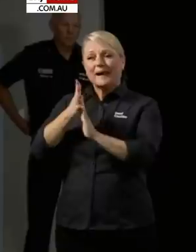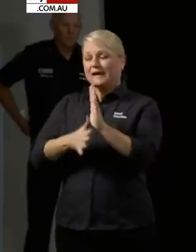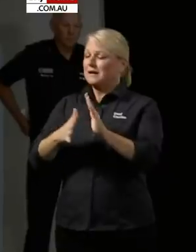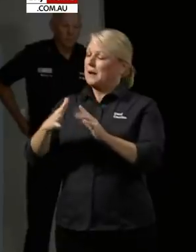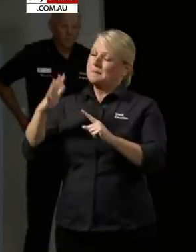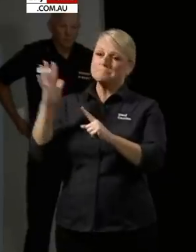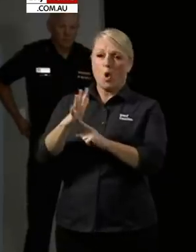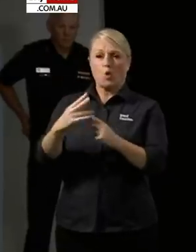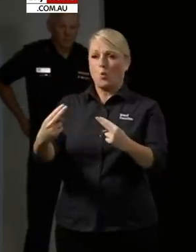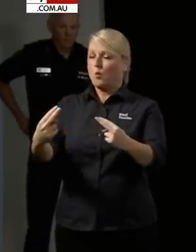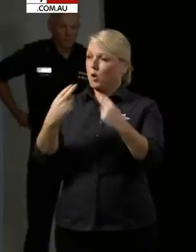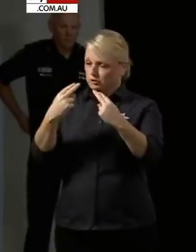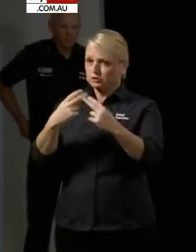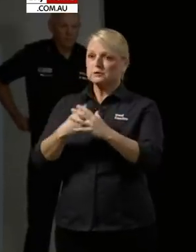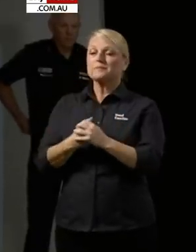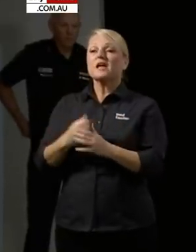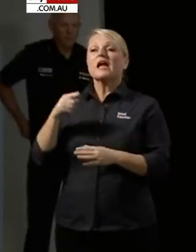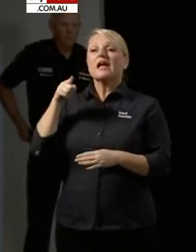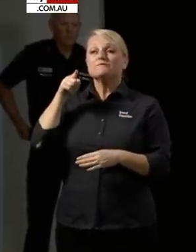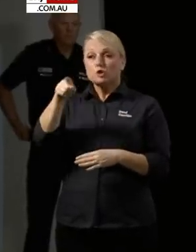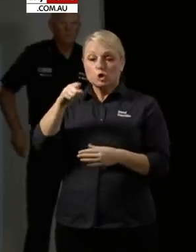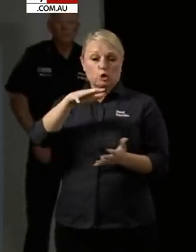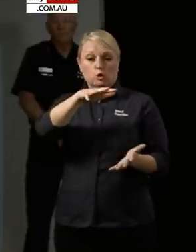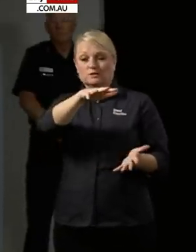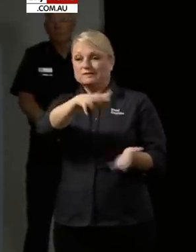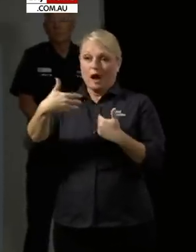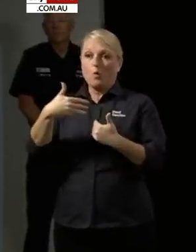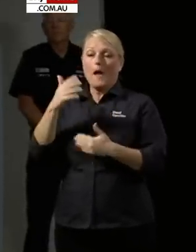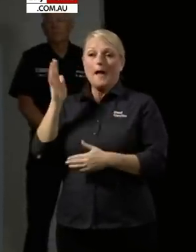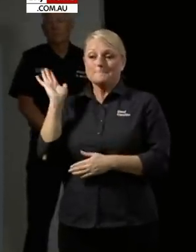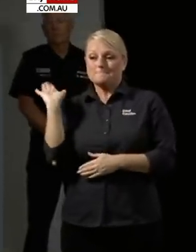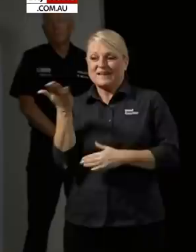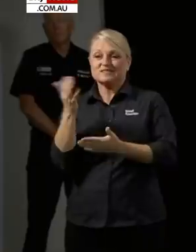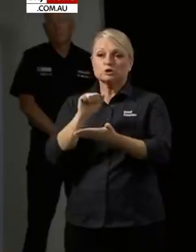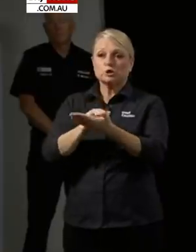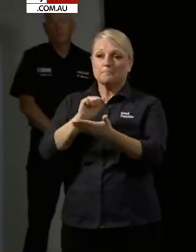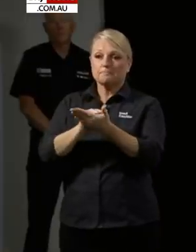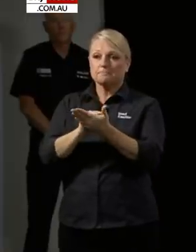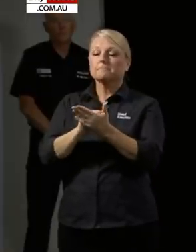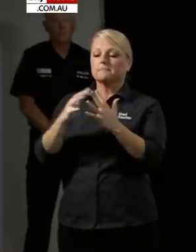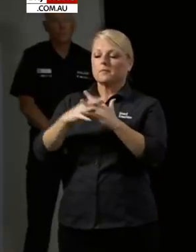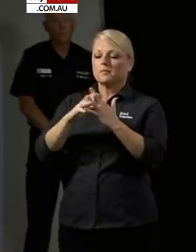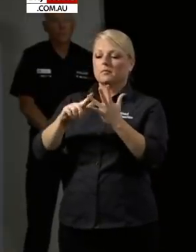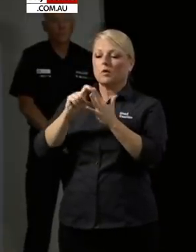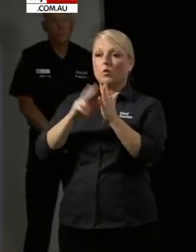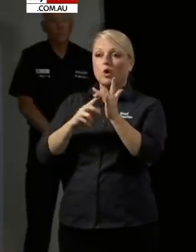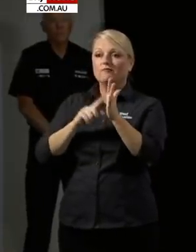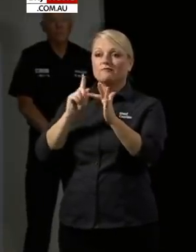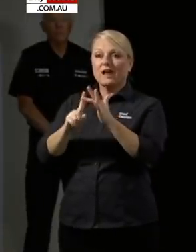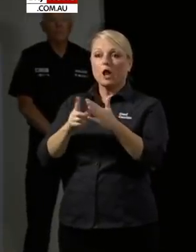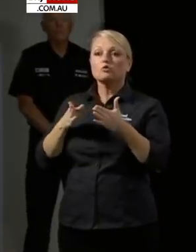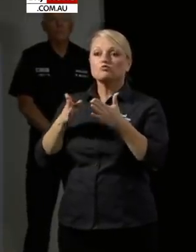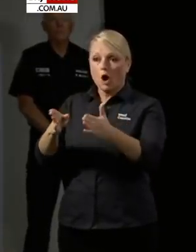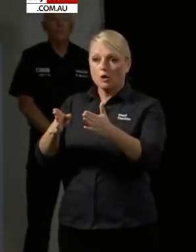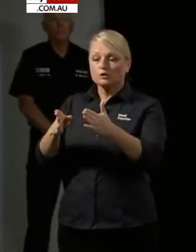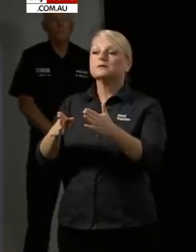Anybody who got takeaway delivery from Woodville Pizza Bar 58 Woodville Road, Woodville, between the 6th and 16th